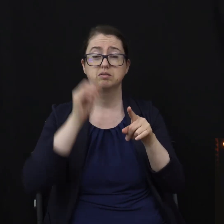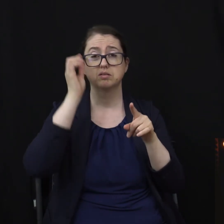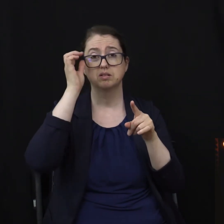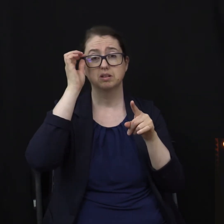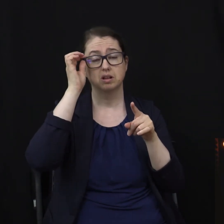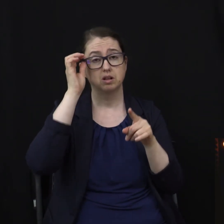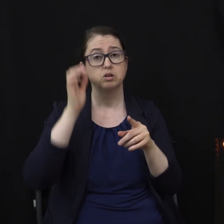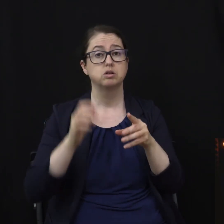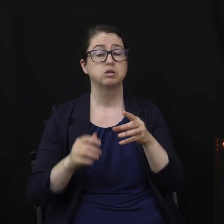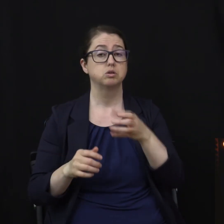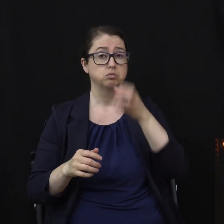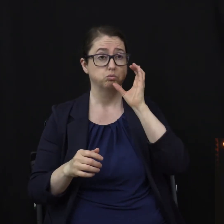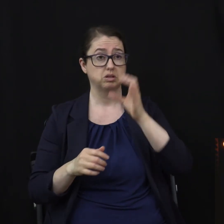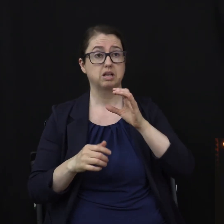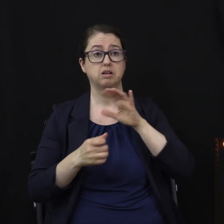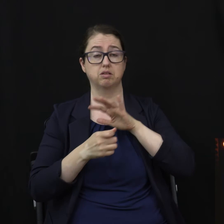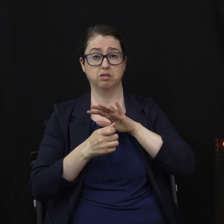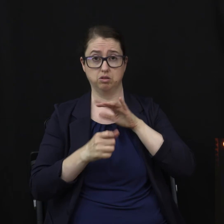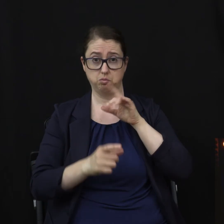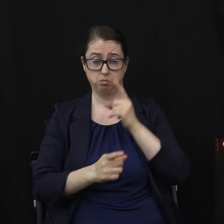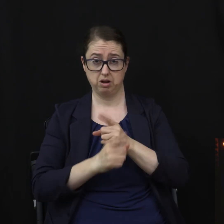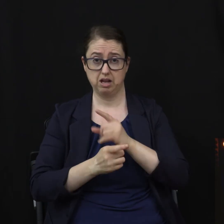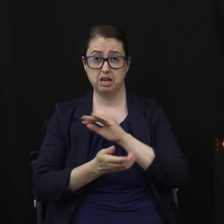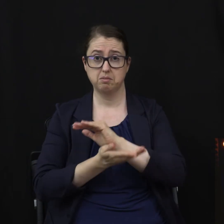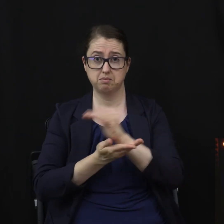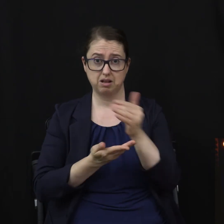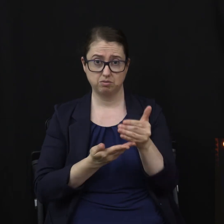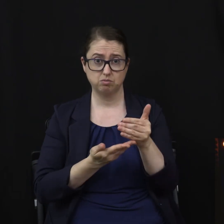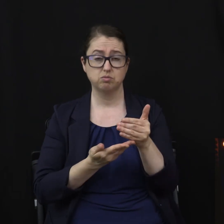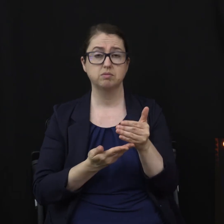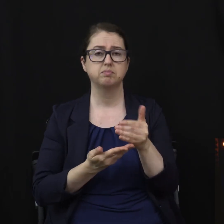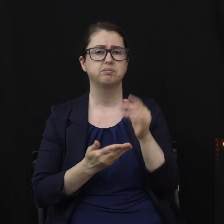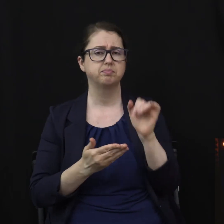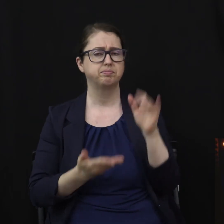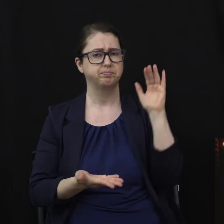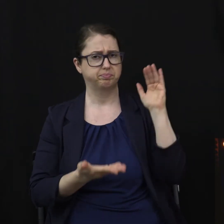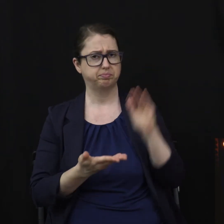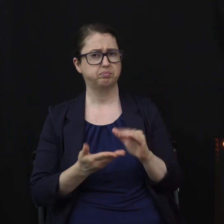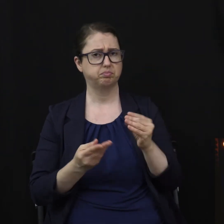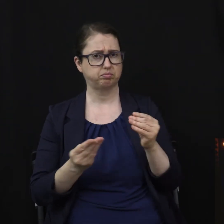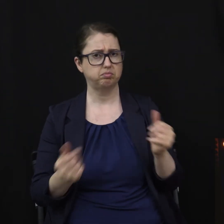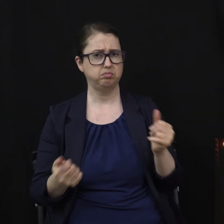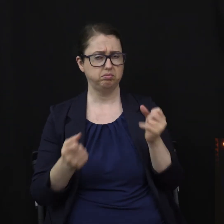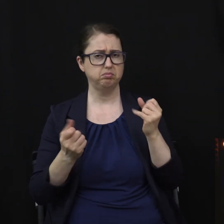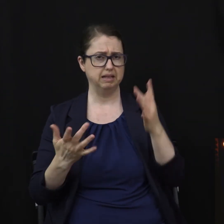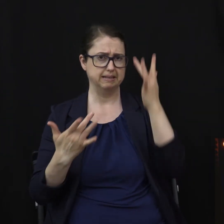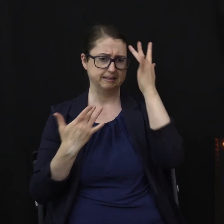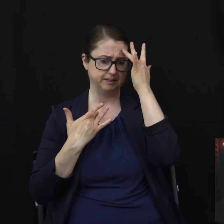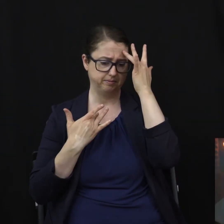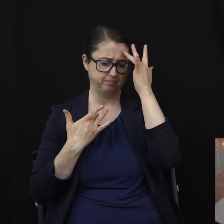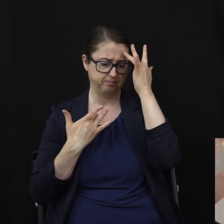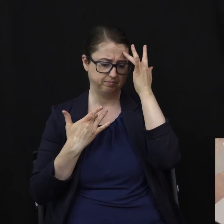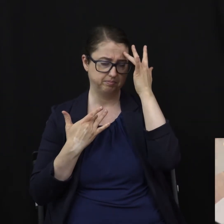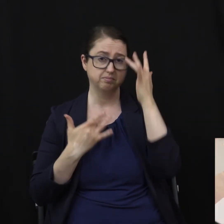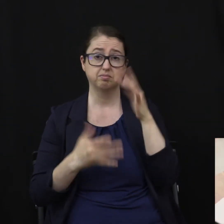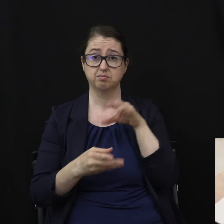cure or reduce the incidence of many of today's diseases. These diseases include kidney stones,